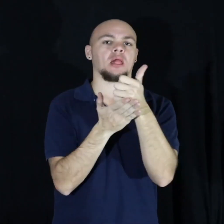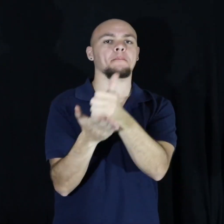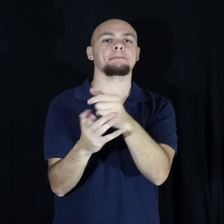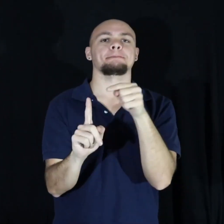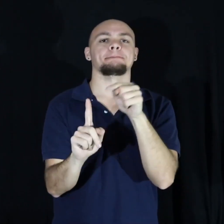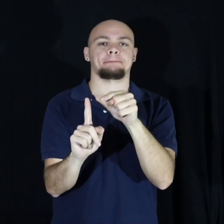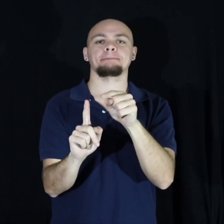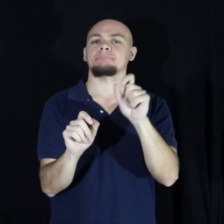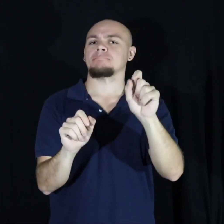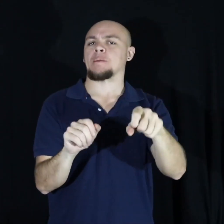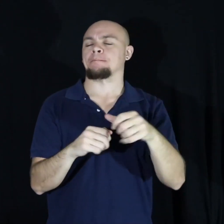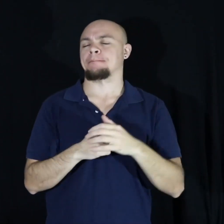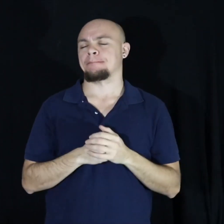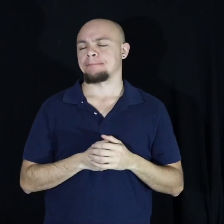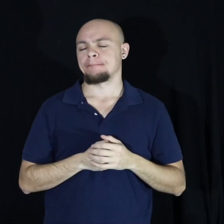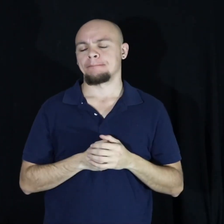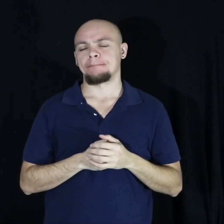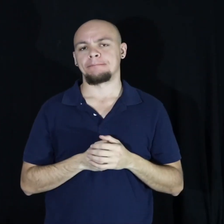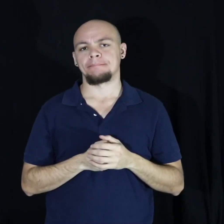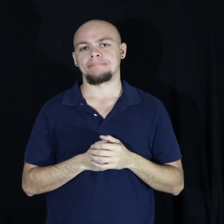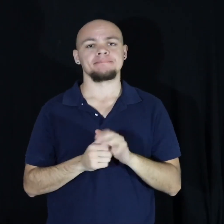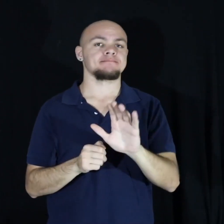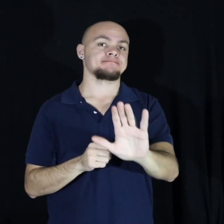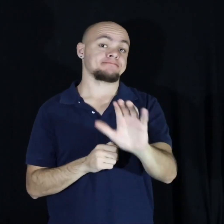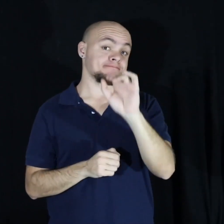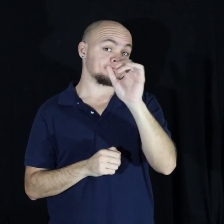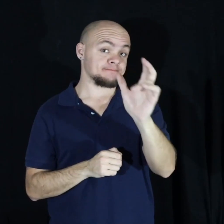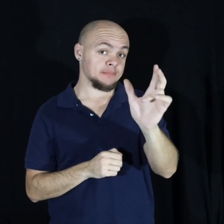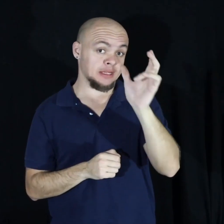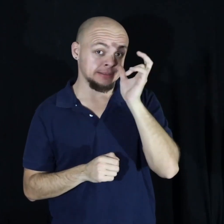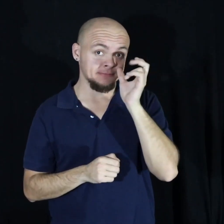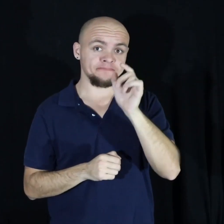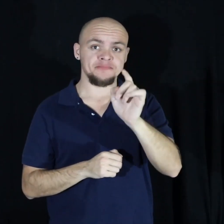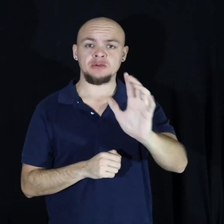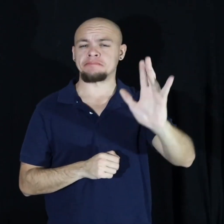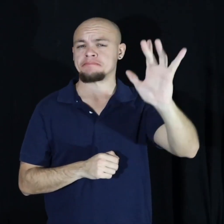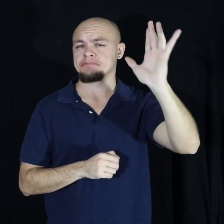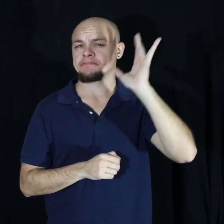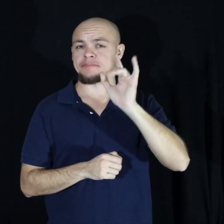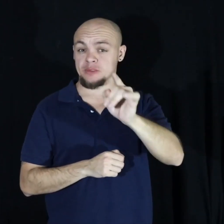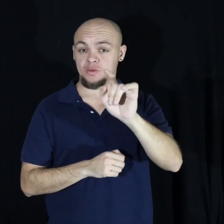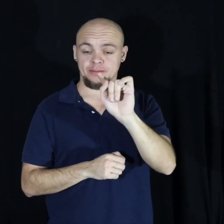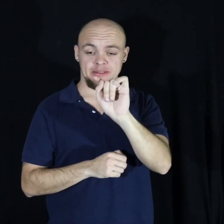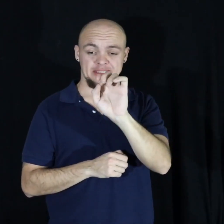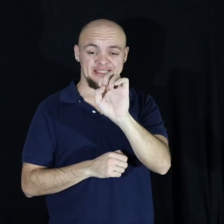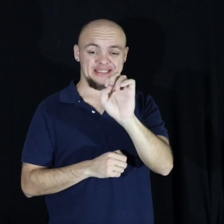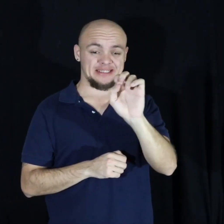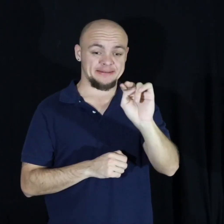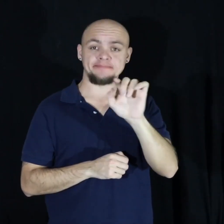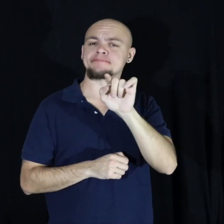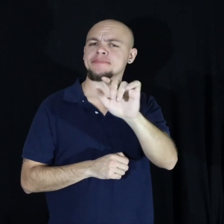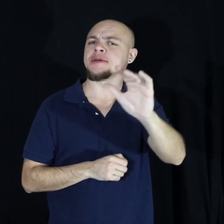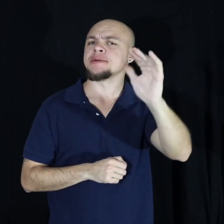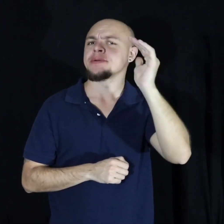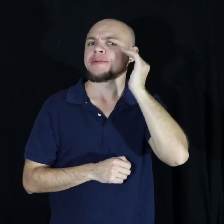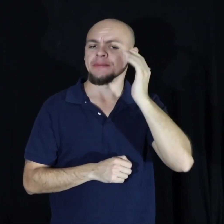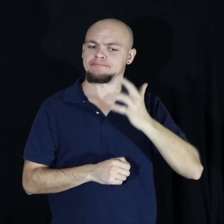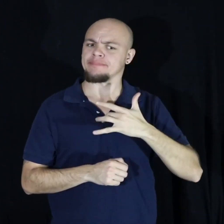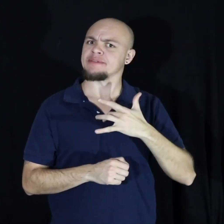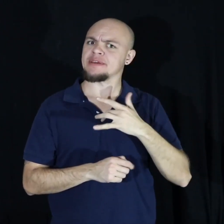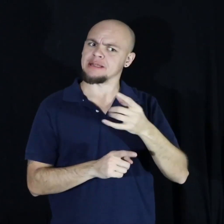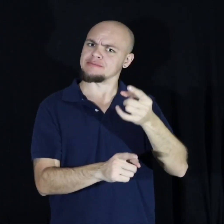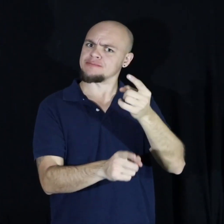now listen you were once a teenager so you must know how this feels